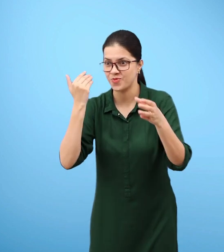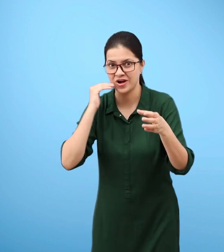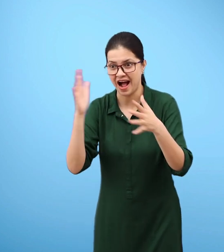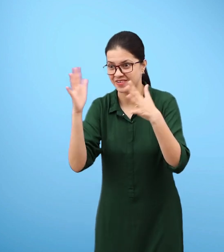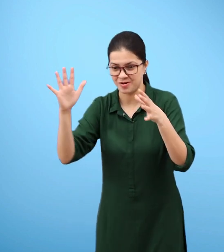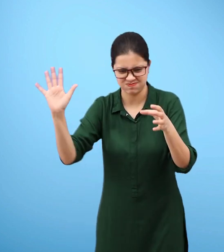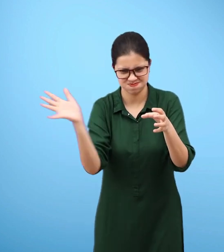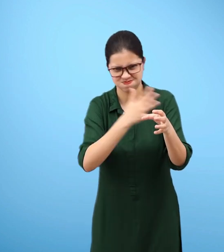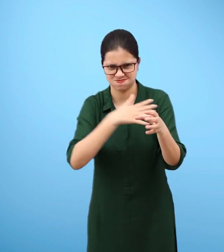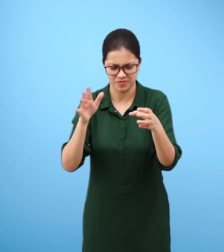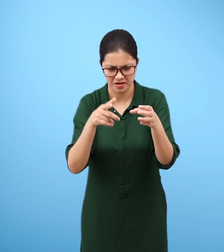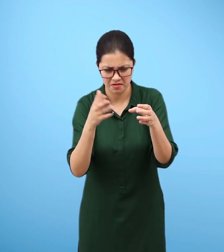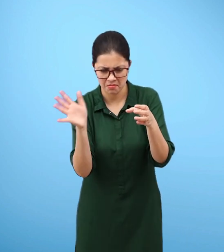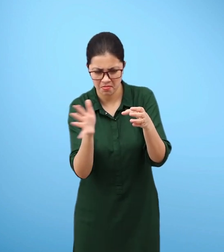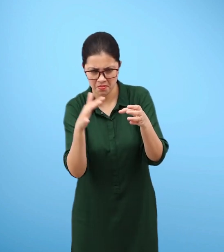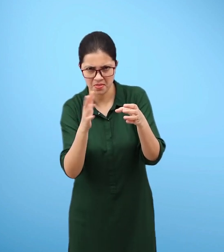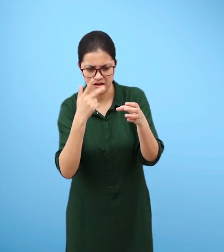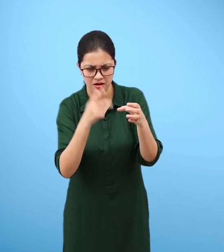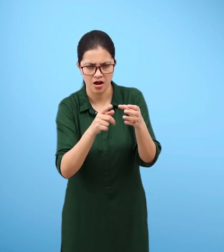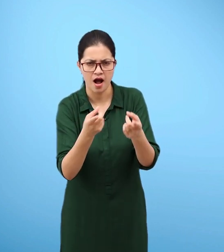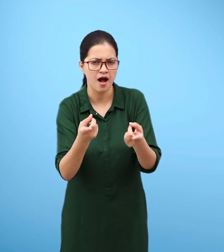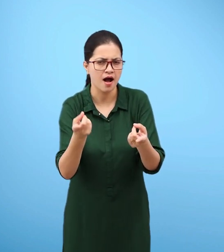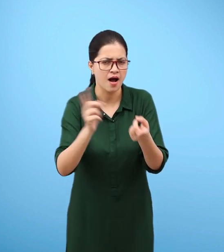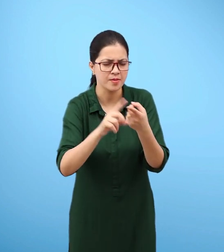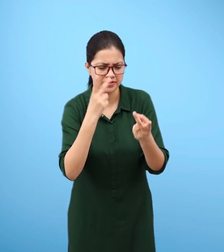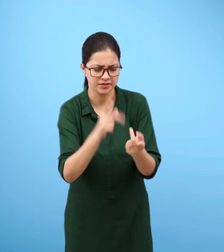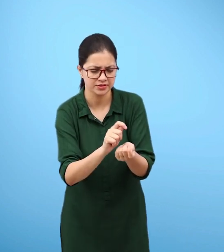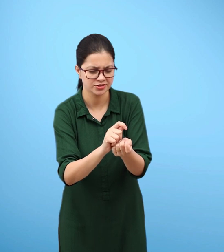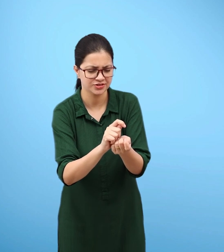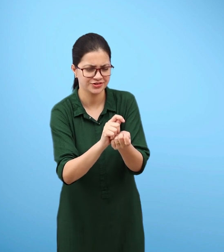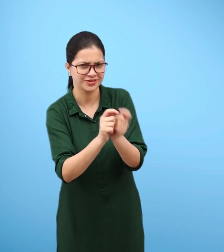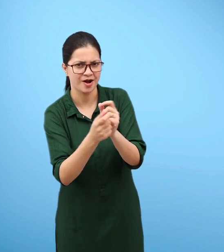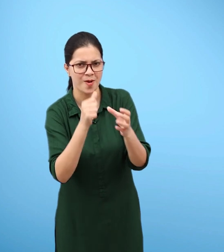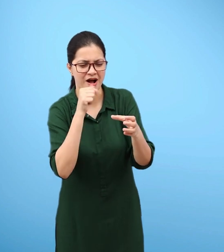it condenses and drops of water appear on the cool surfaces.